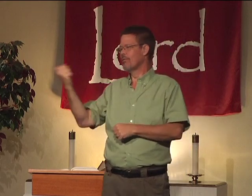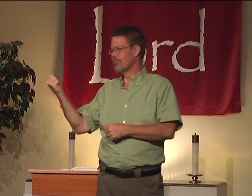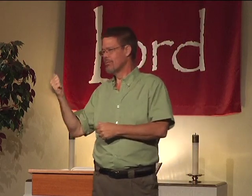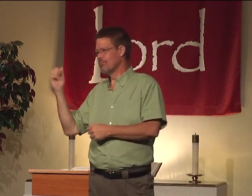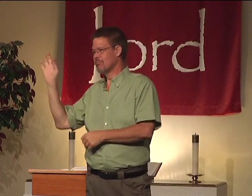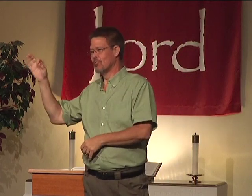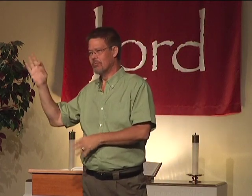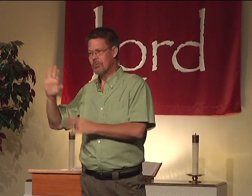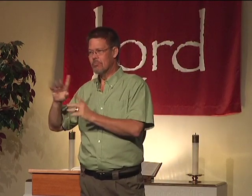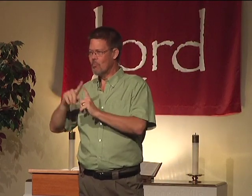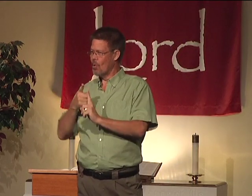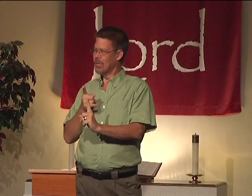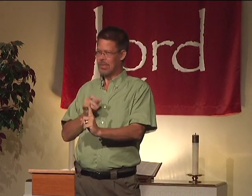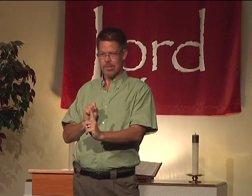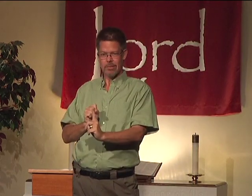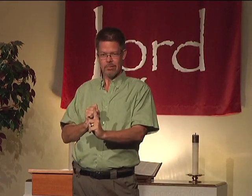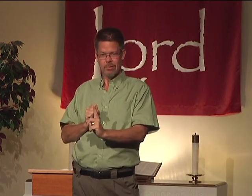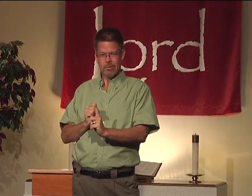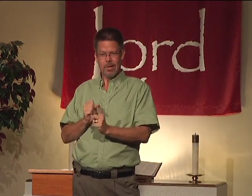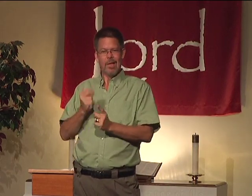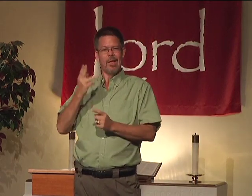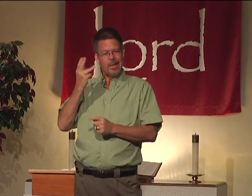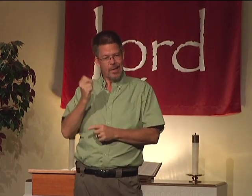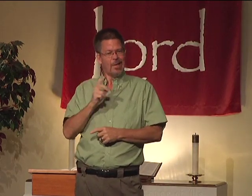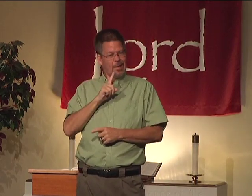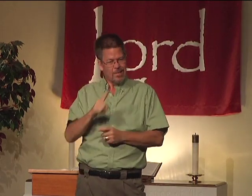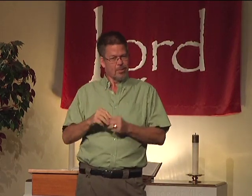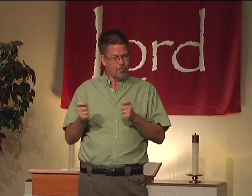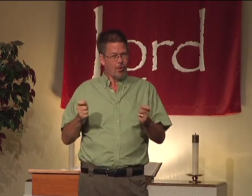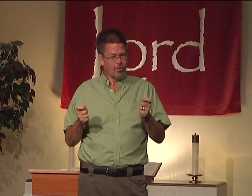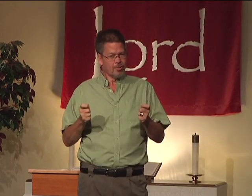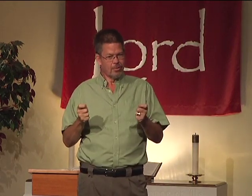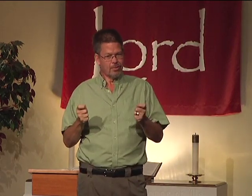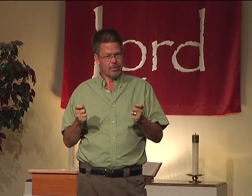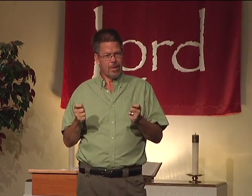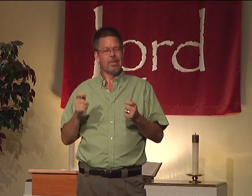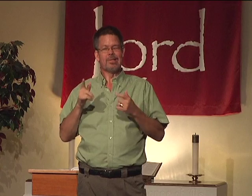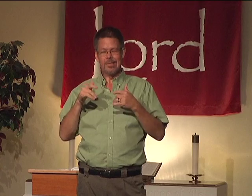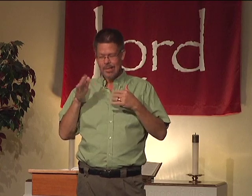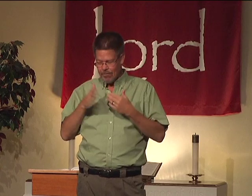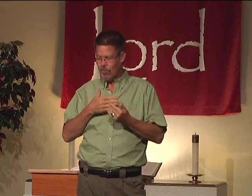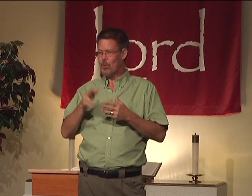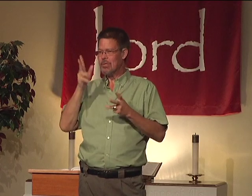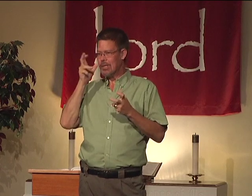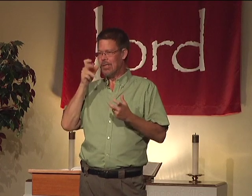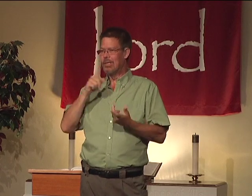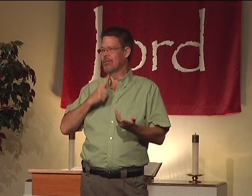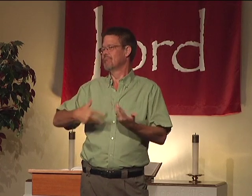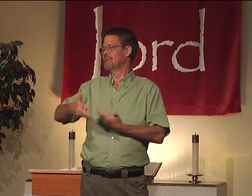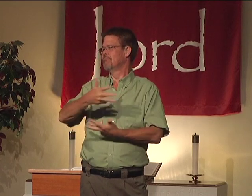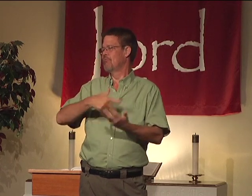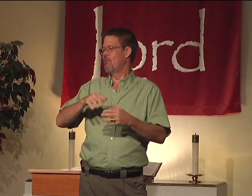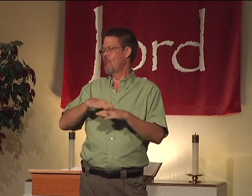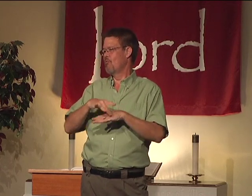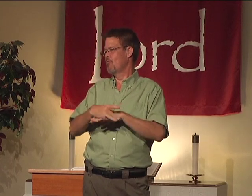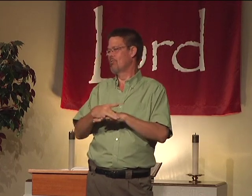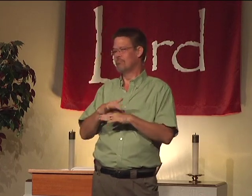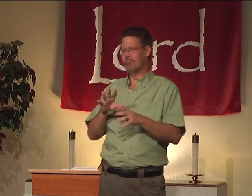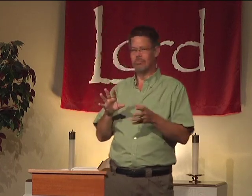That's a whole other sermon. But he is still in charge. Even though Satan is here on